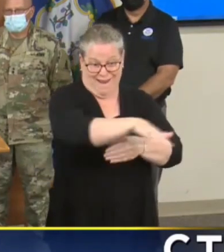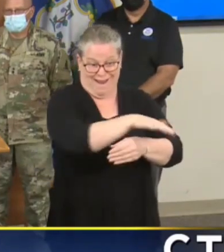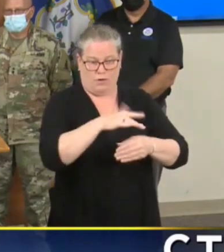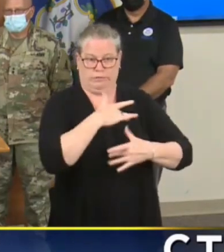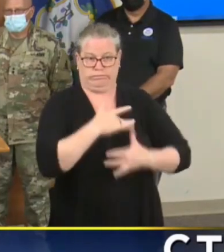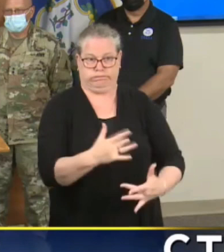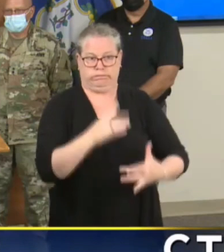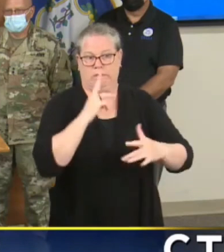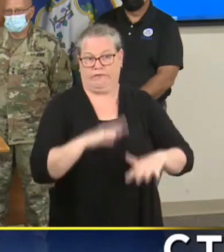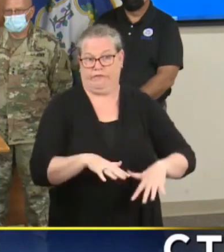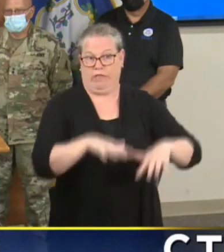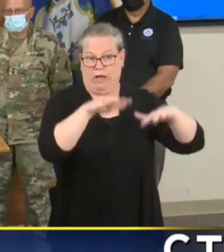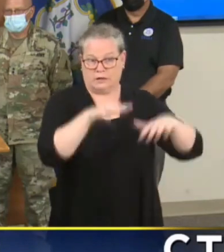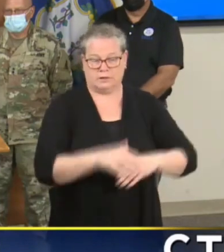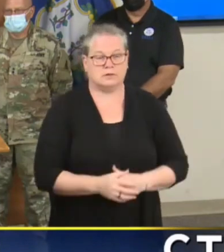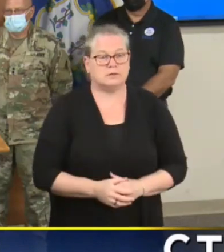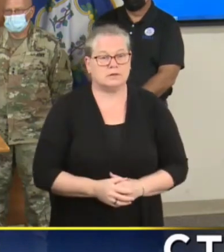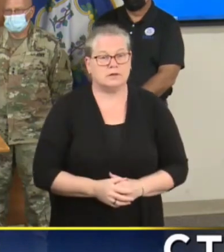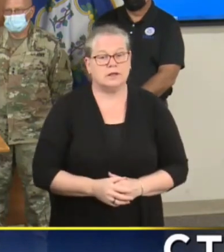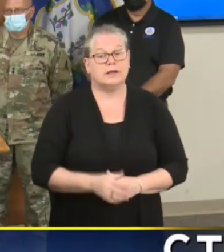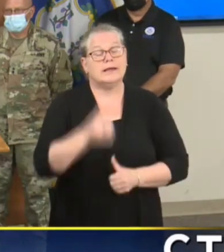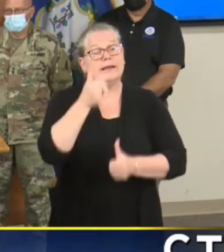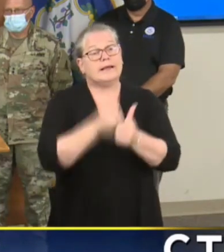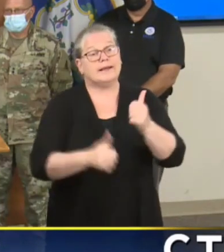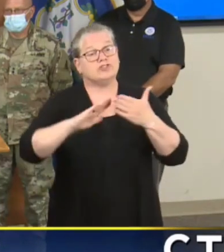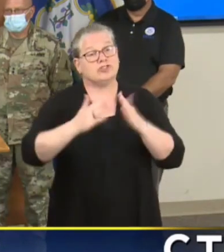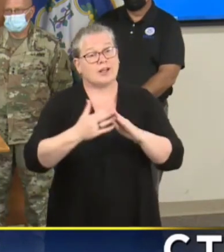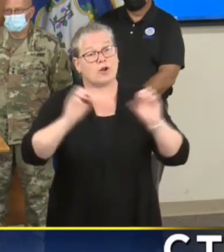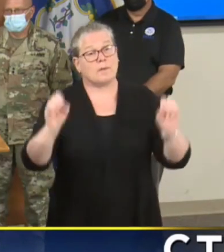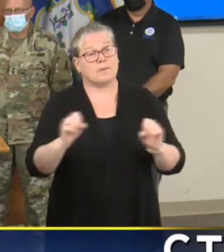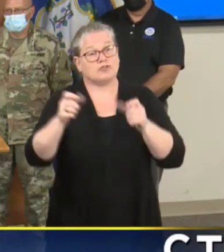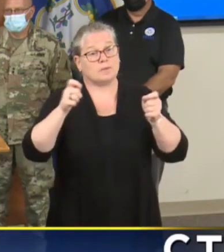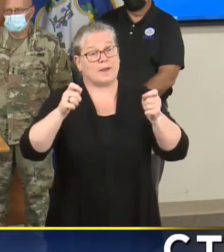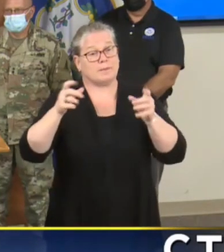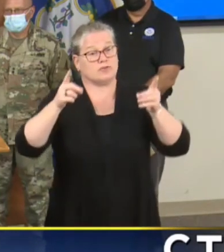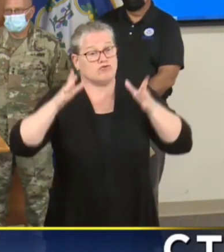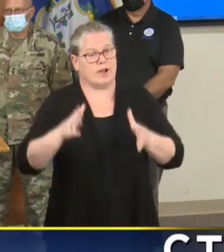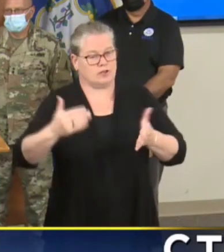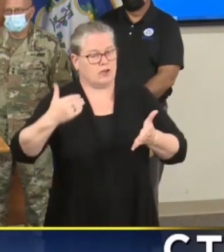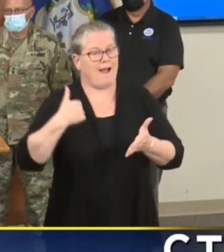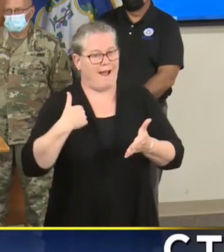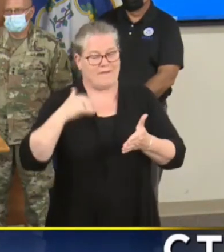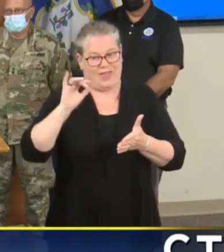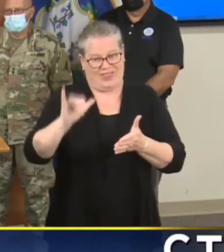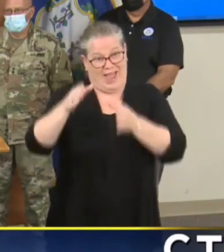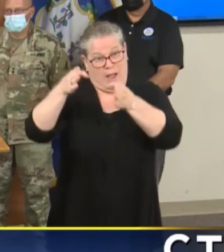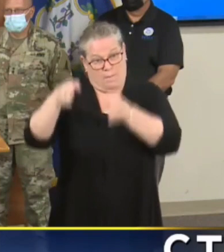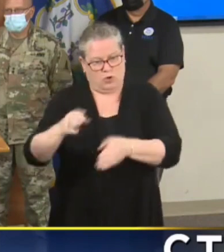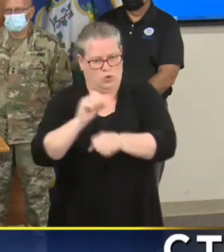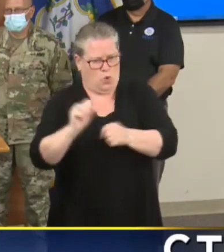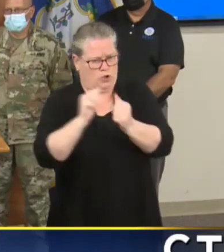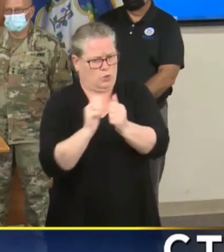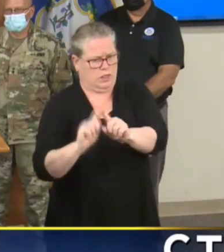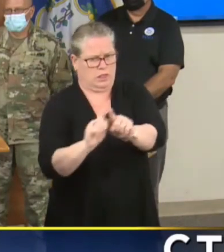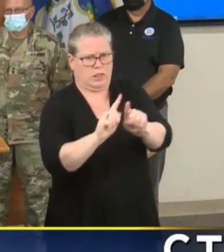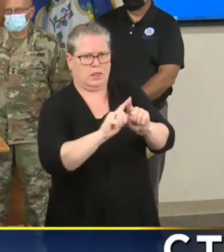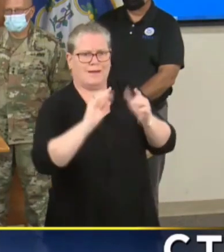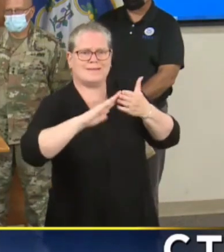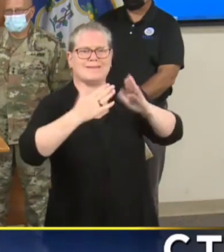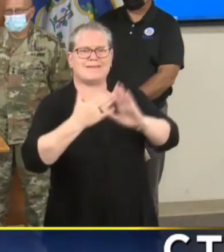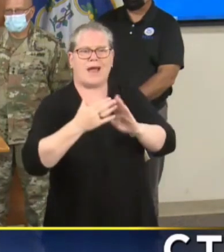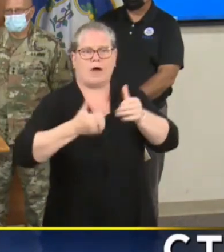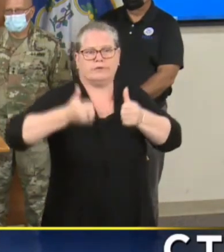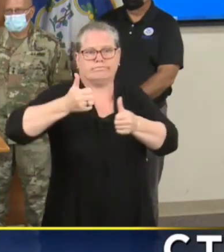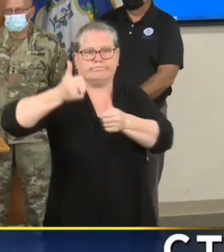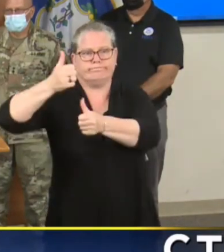is each town has an emergency management director and the emergency management director is working with the other municipal officials to make sure that they